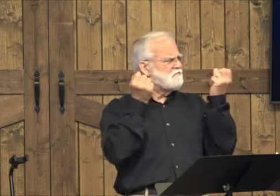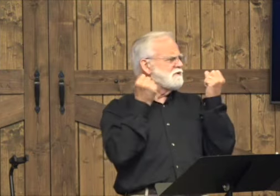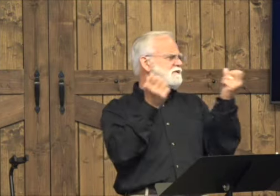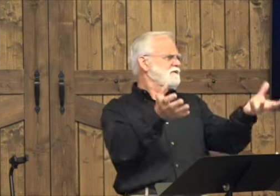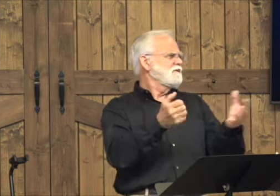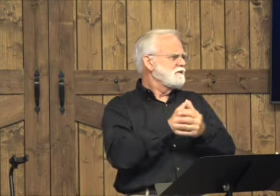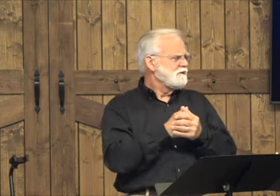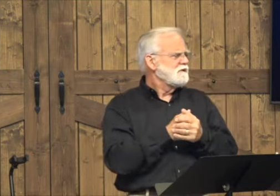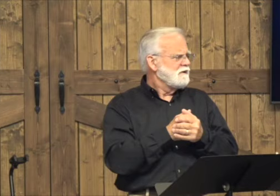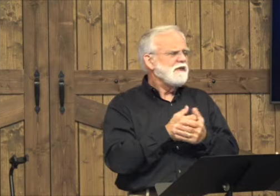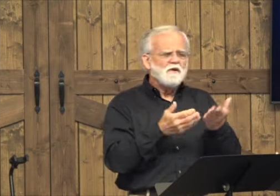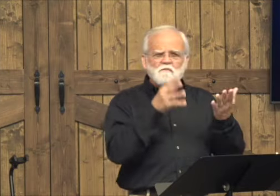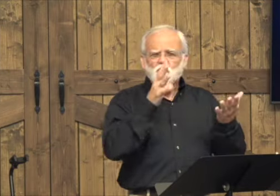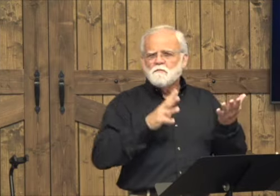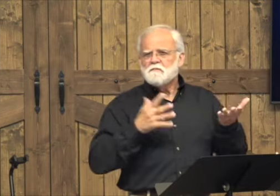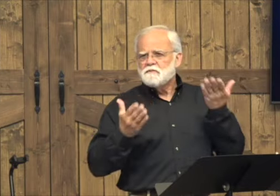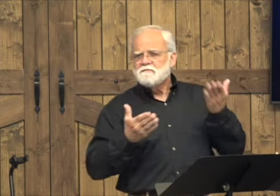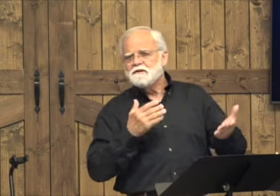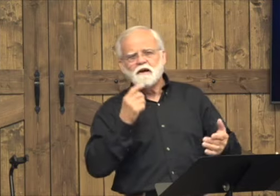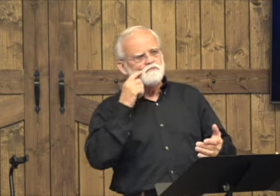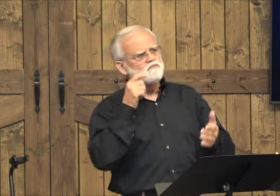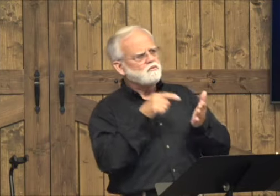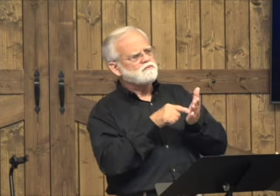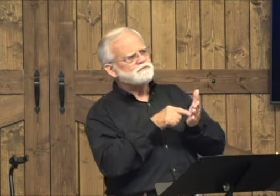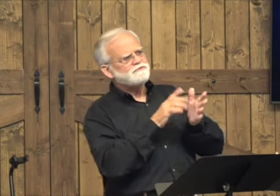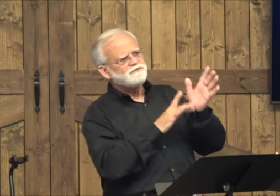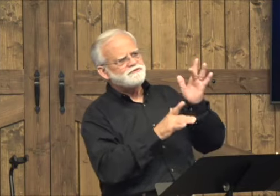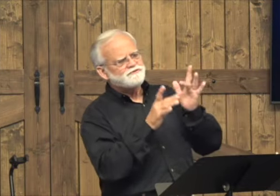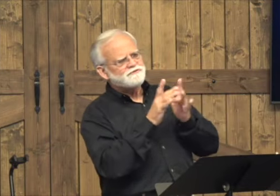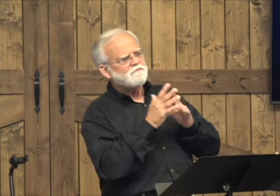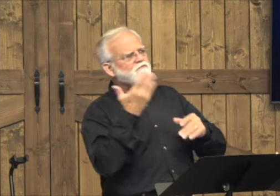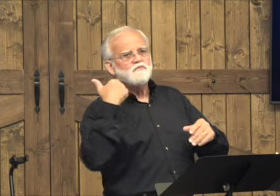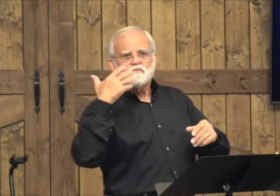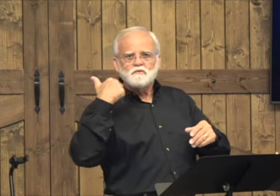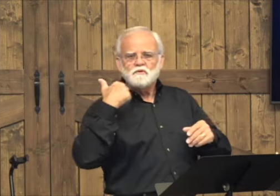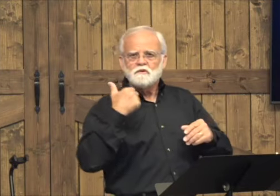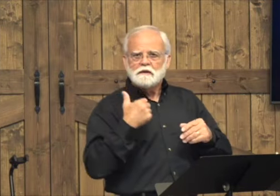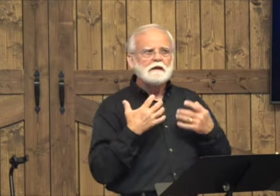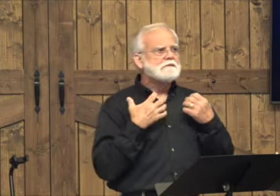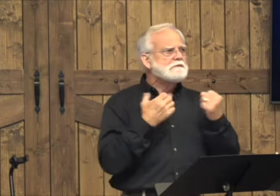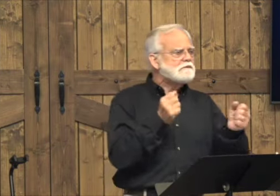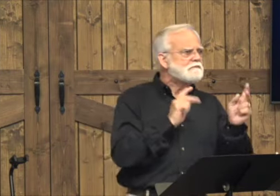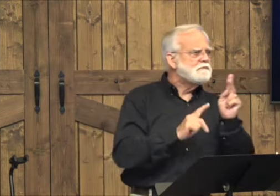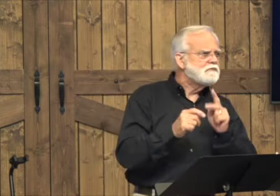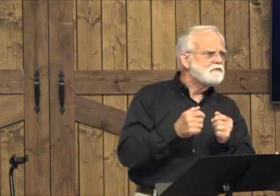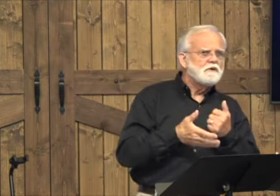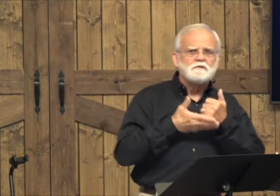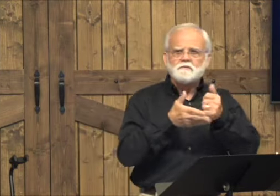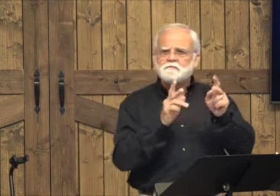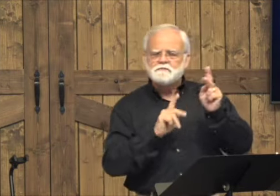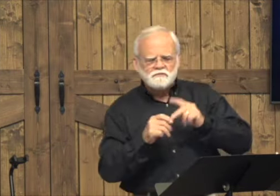to crowds of people. Maybe the woman had noticed Jesus before, how he had healed.